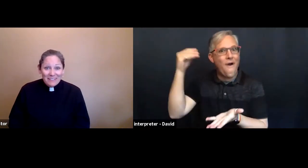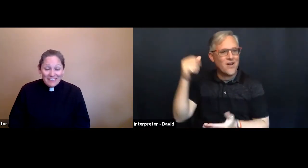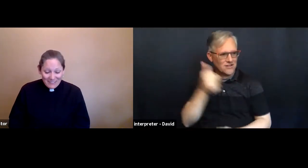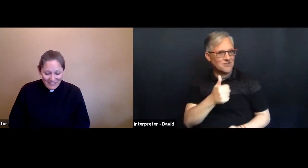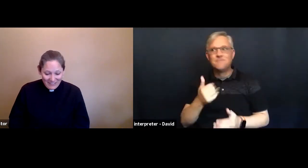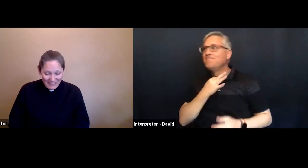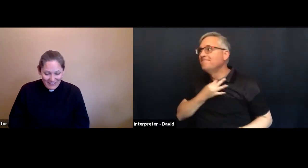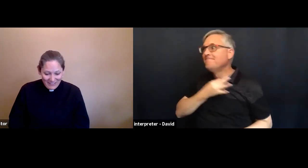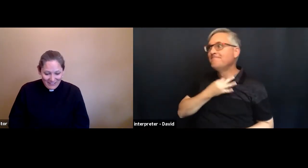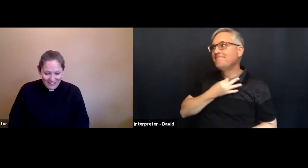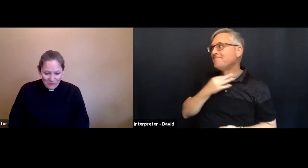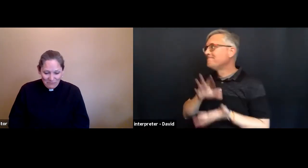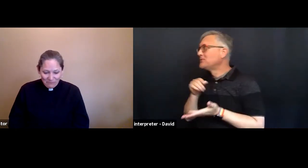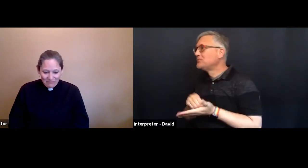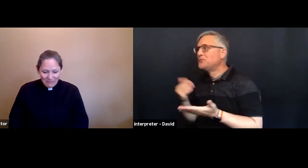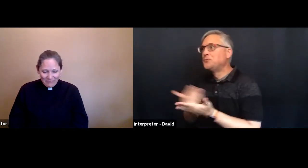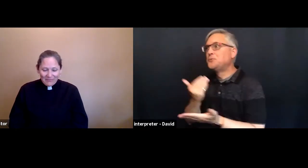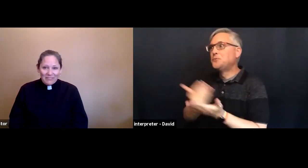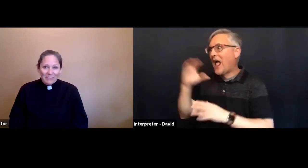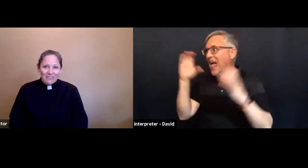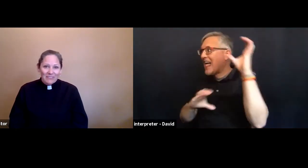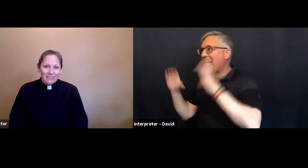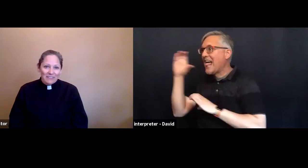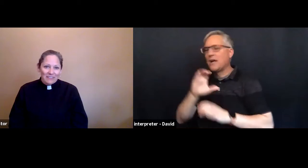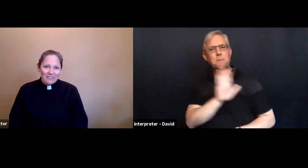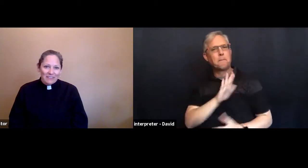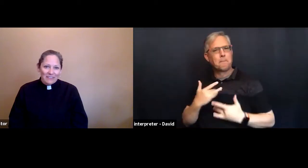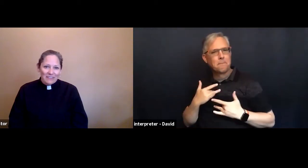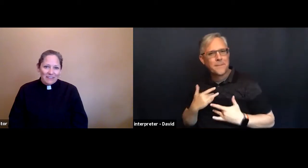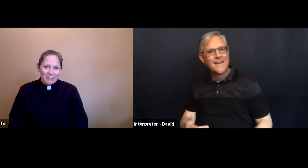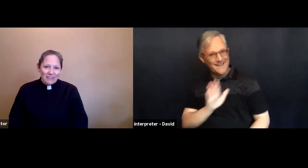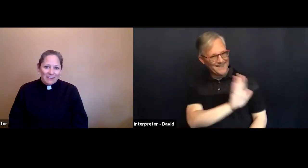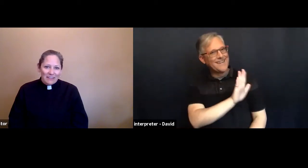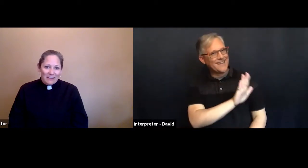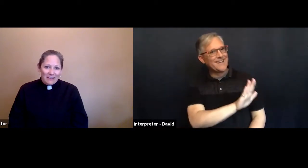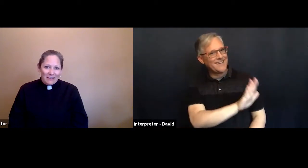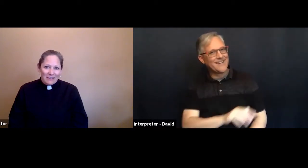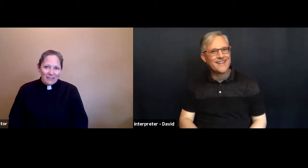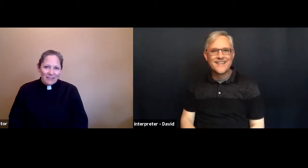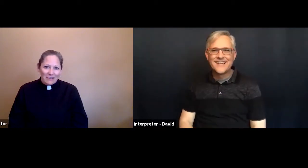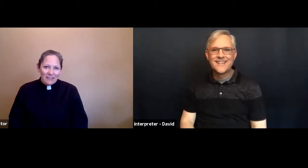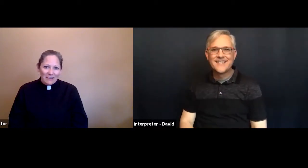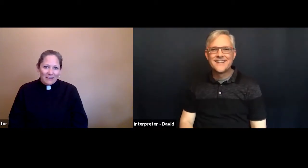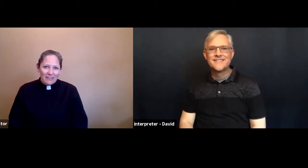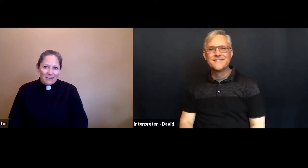to exploring new things.